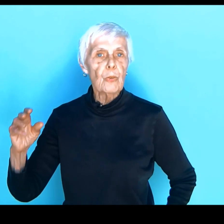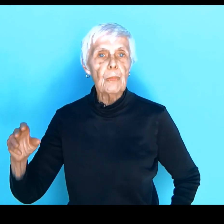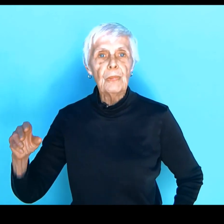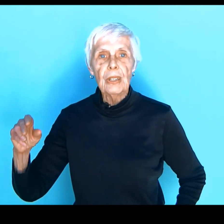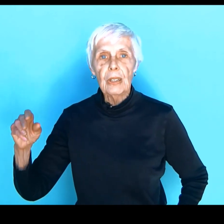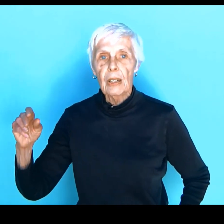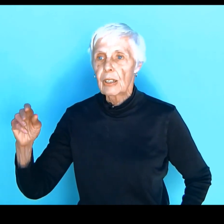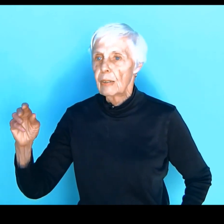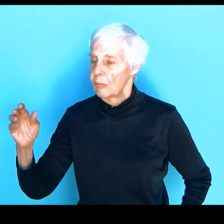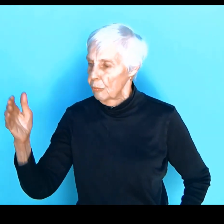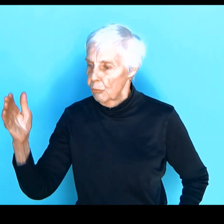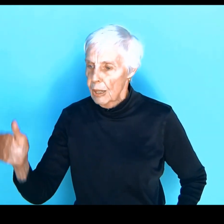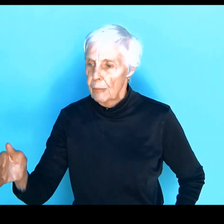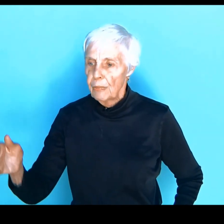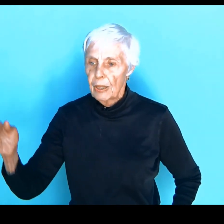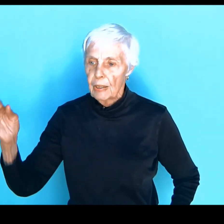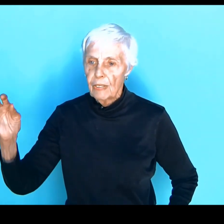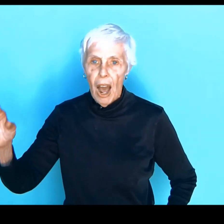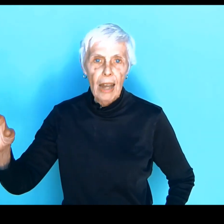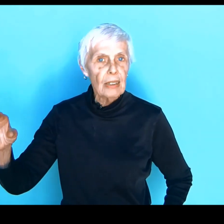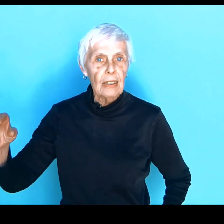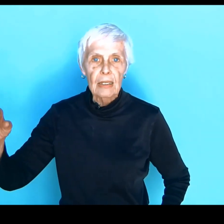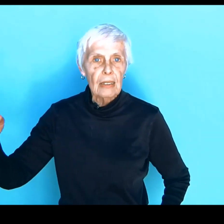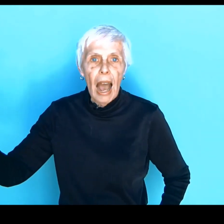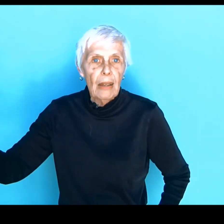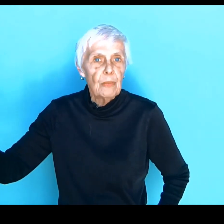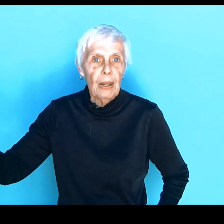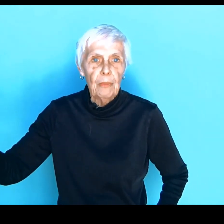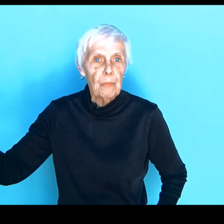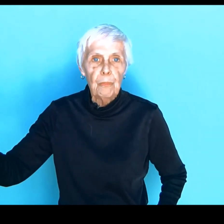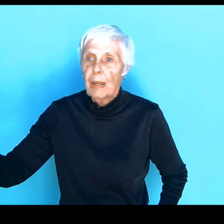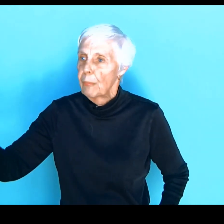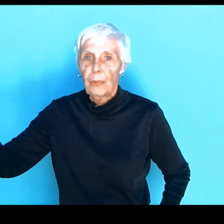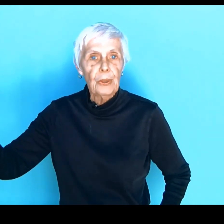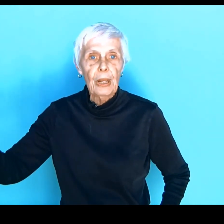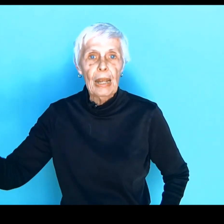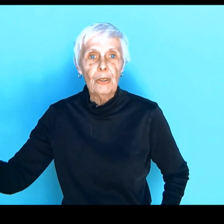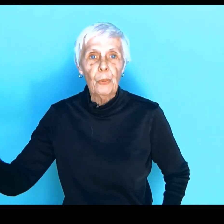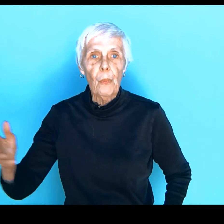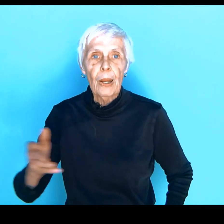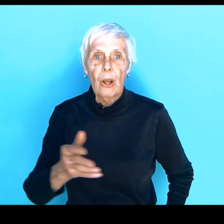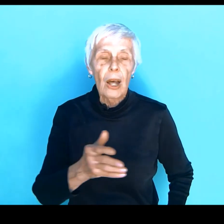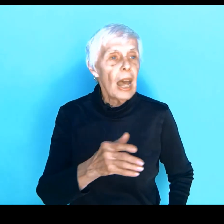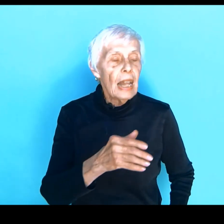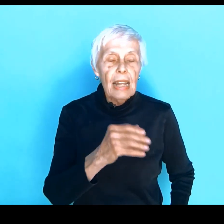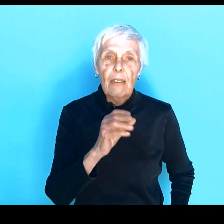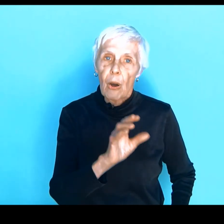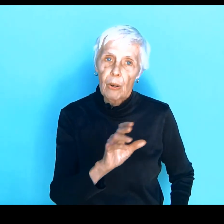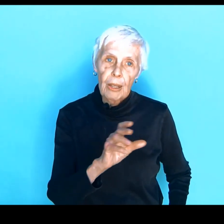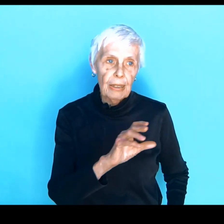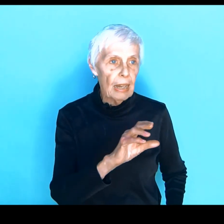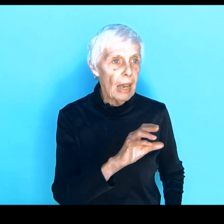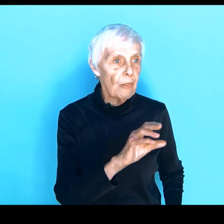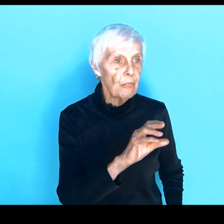ribbed and dotted and pimpled and I don't know what all. Well, they have